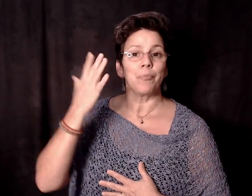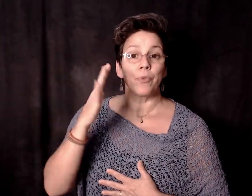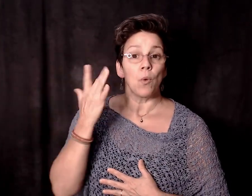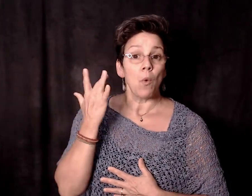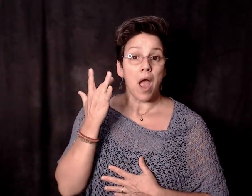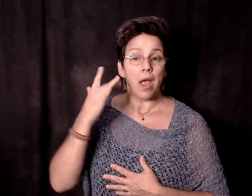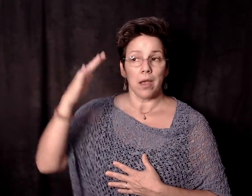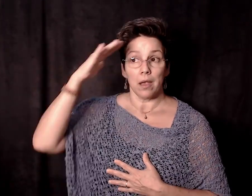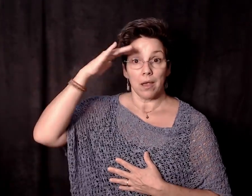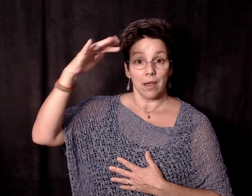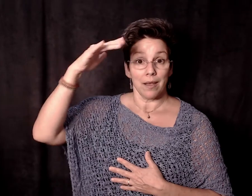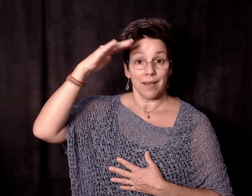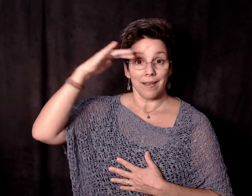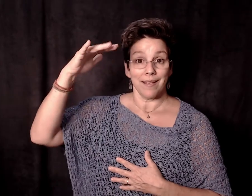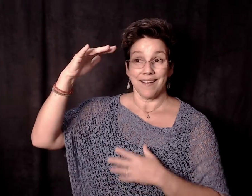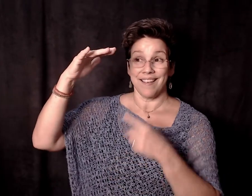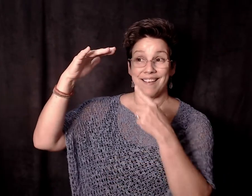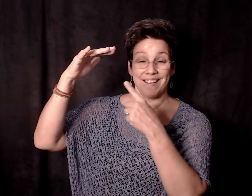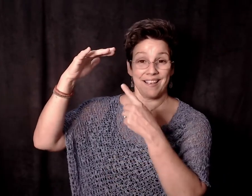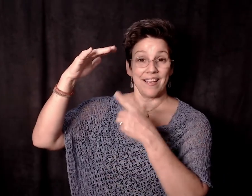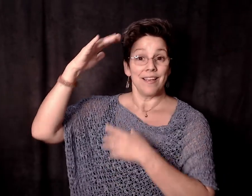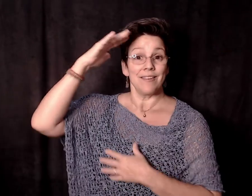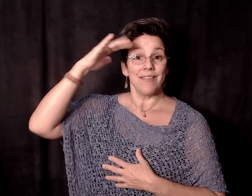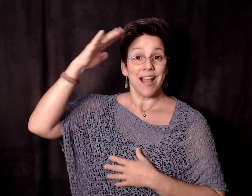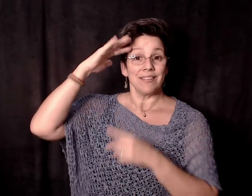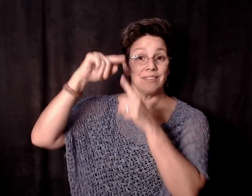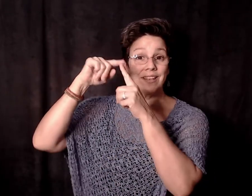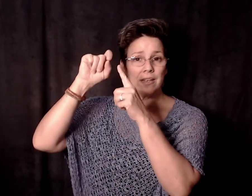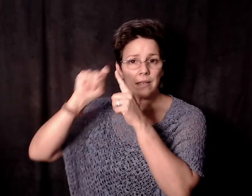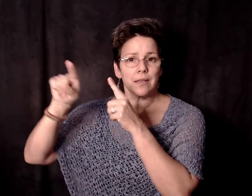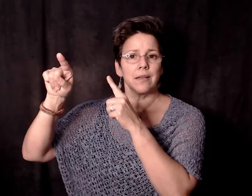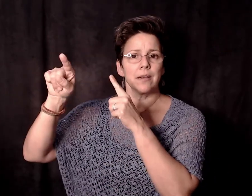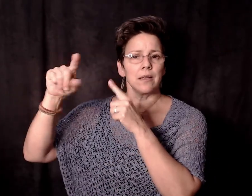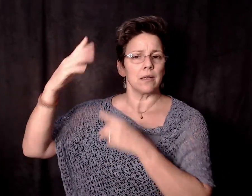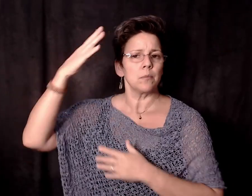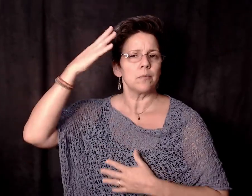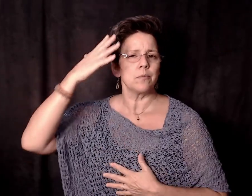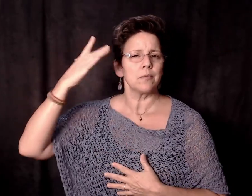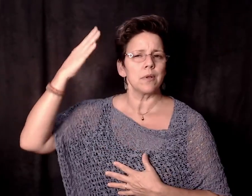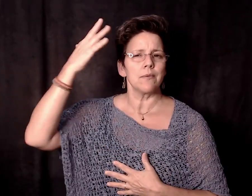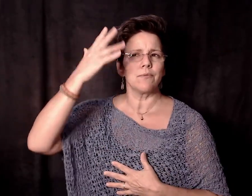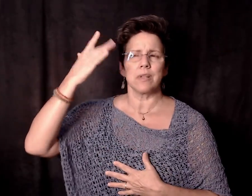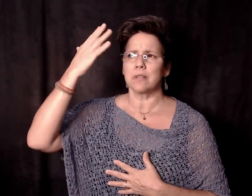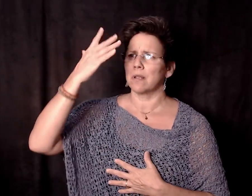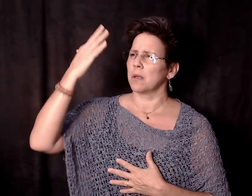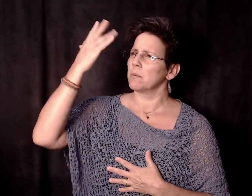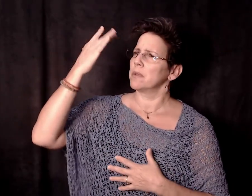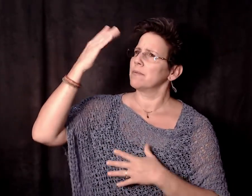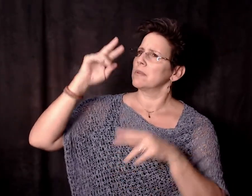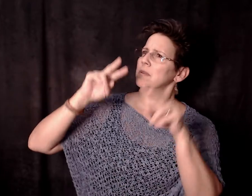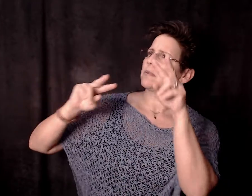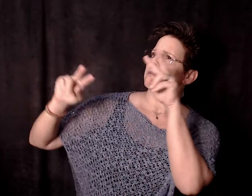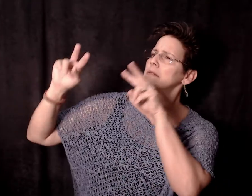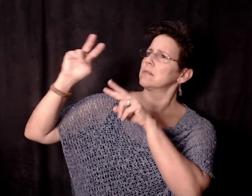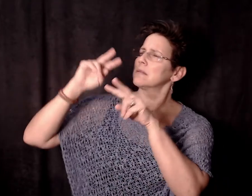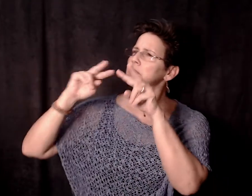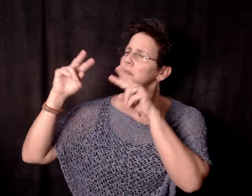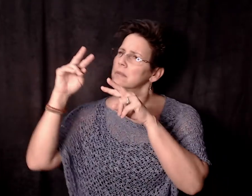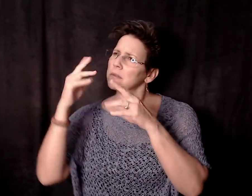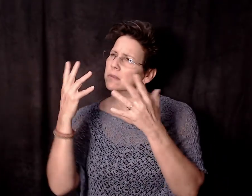So when are they planning to do that in the Olympic? My goal would be to this workout ASAP so you can go in there. have a procedure. You can still a